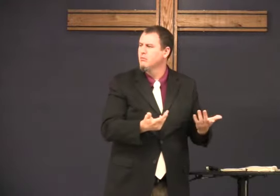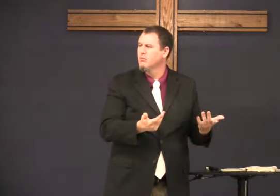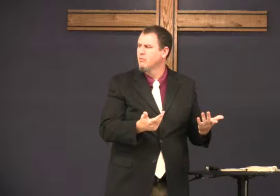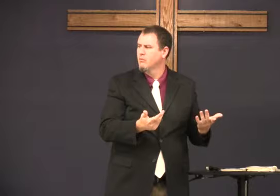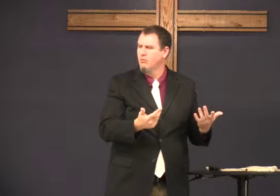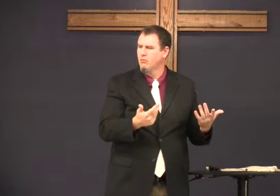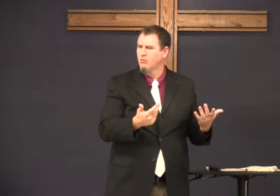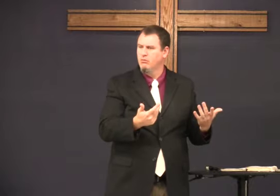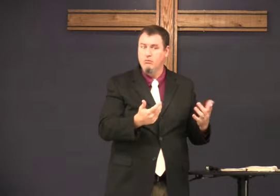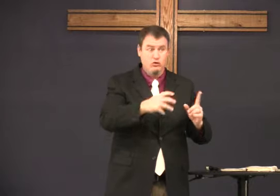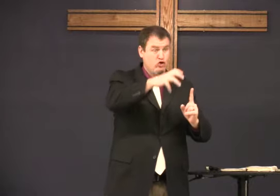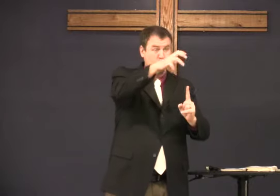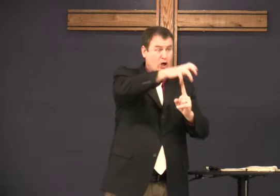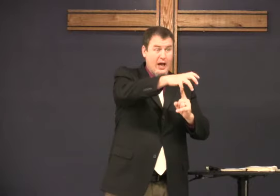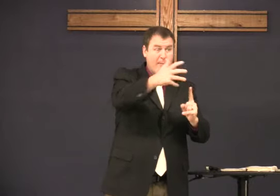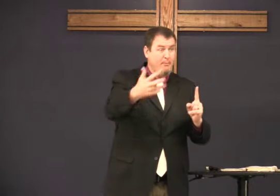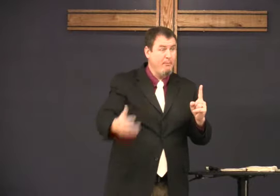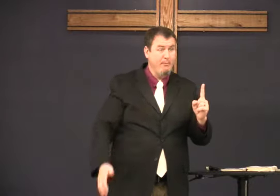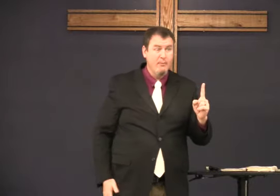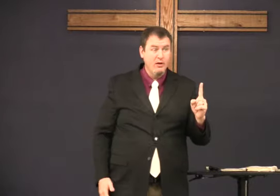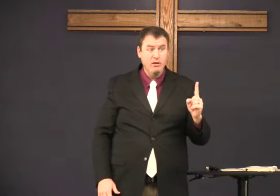They're would we call them? Champions.